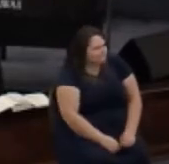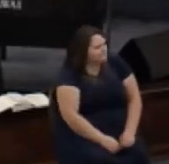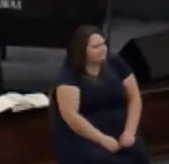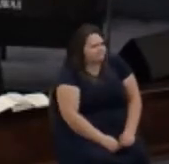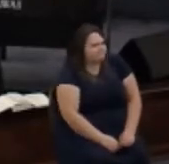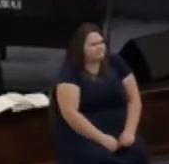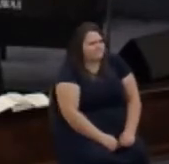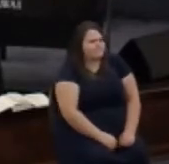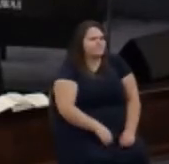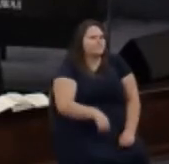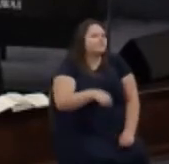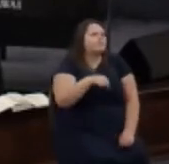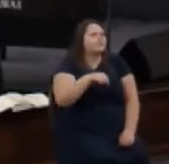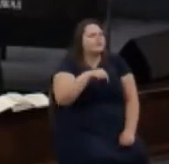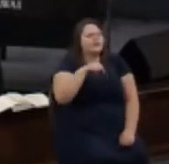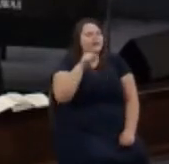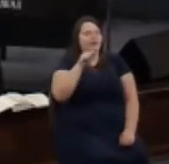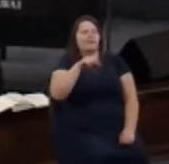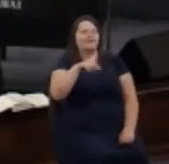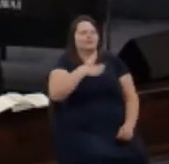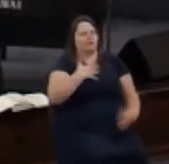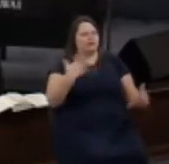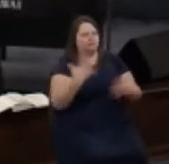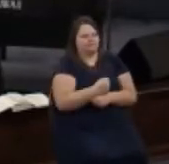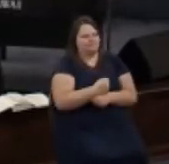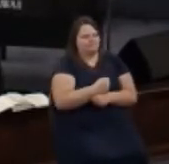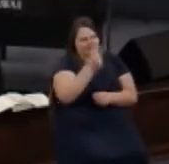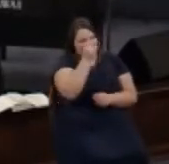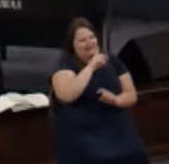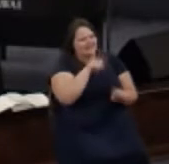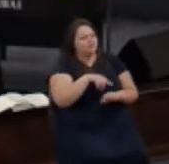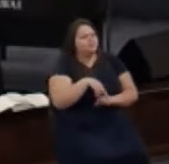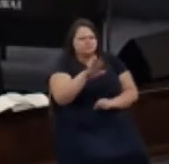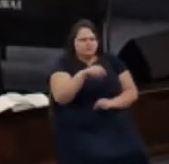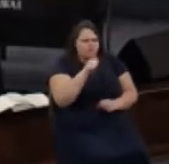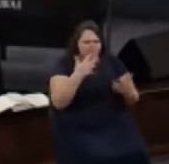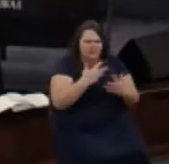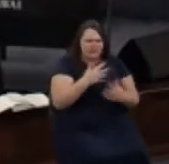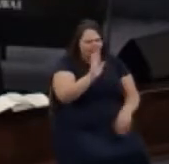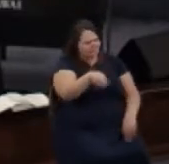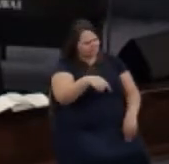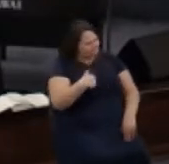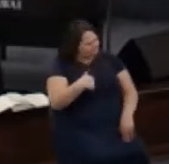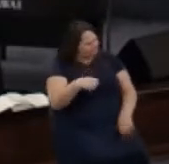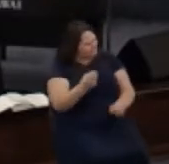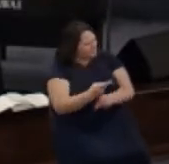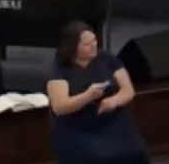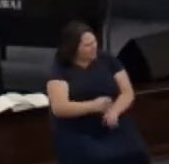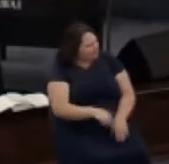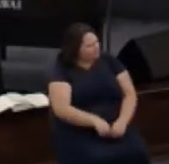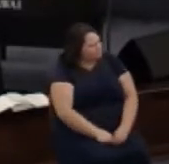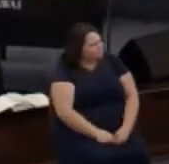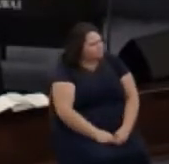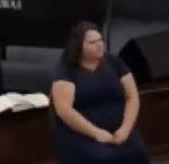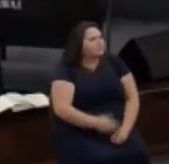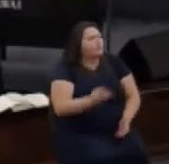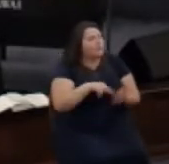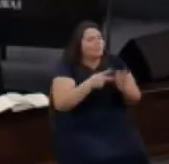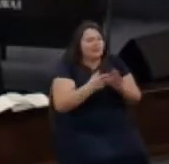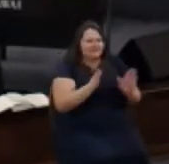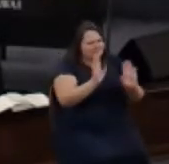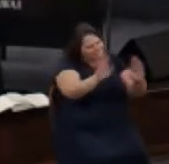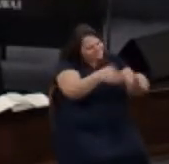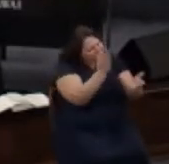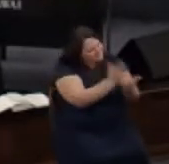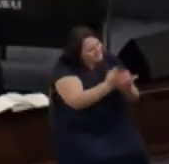this is the synopsis this is the Jim version of God's answer don't be afraid I've got this in other words quit worrying